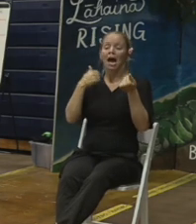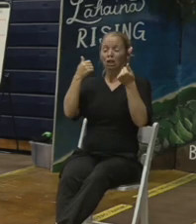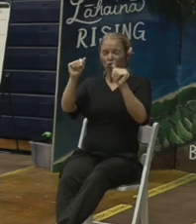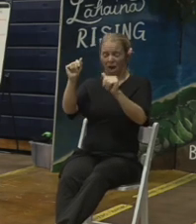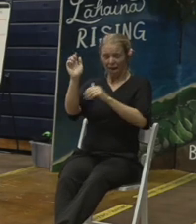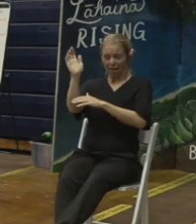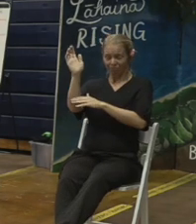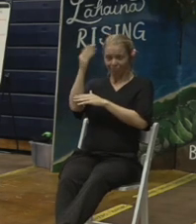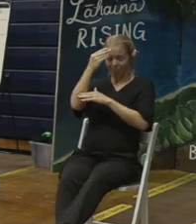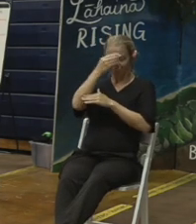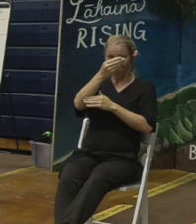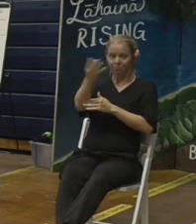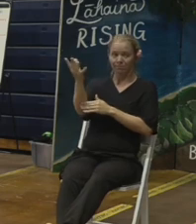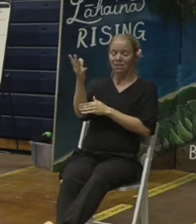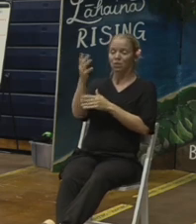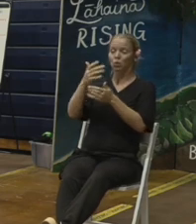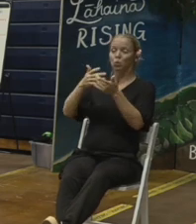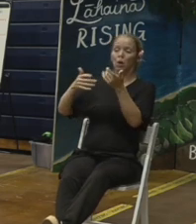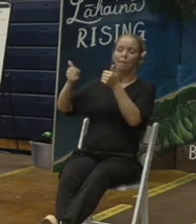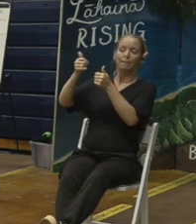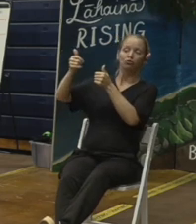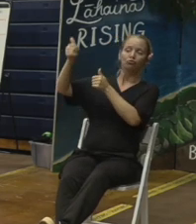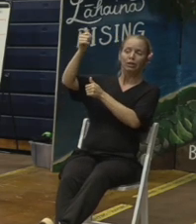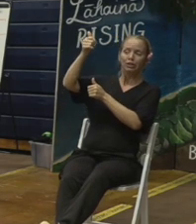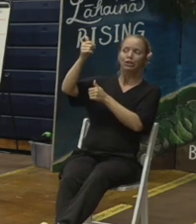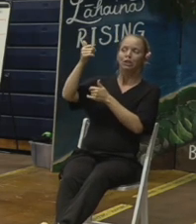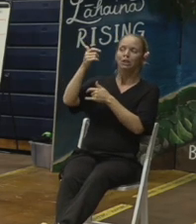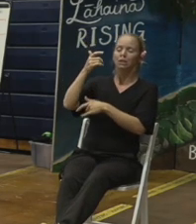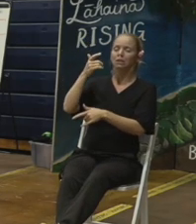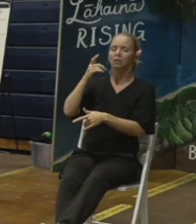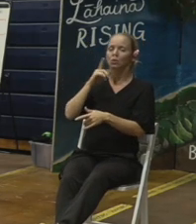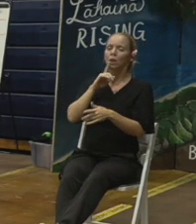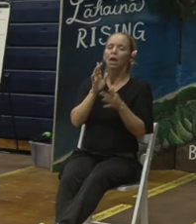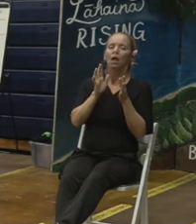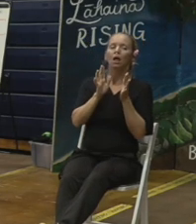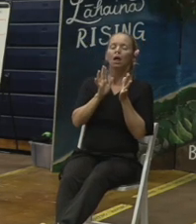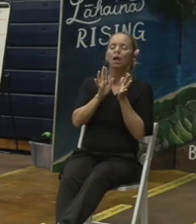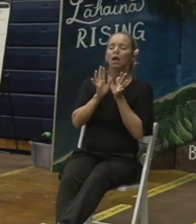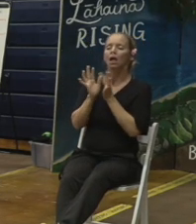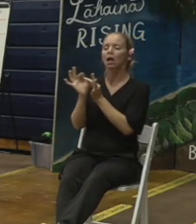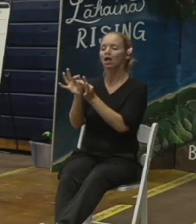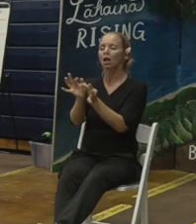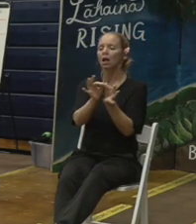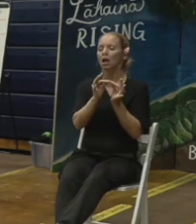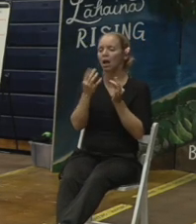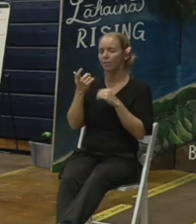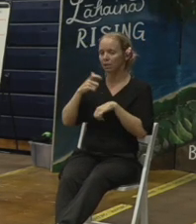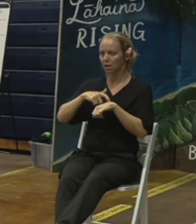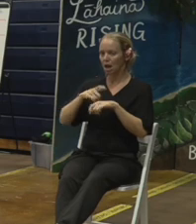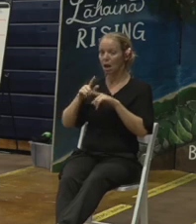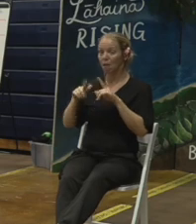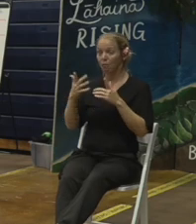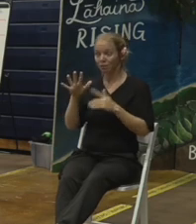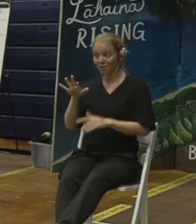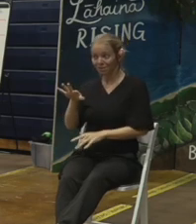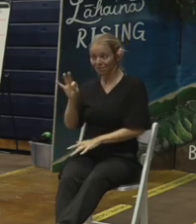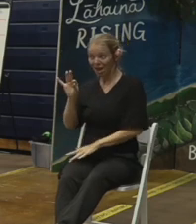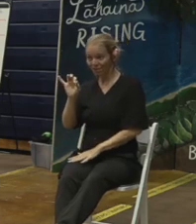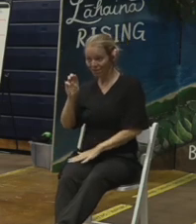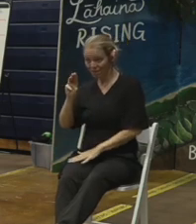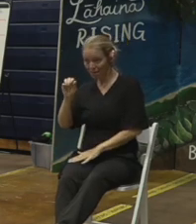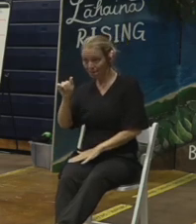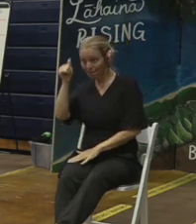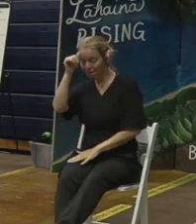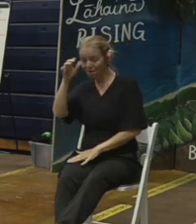forward to the administration and it was hearsay at the time since then we have found the FEMA guy that said it and is